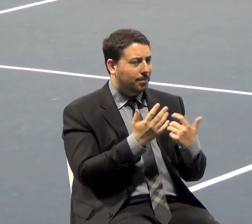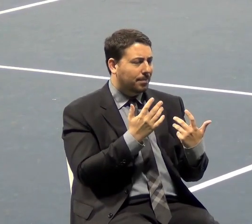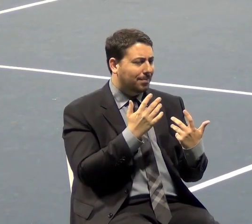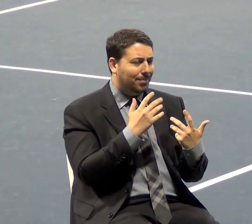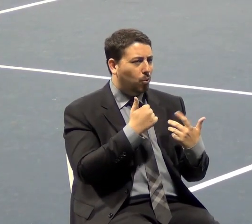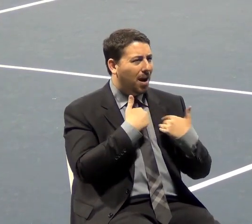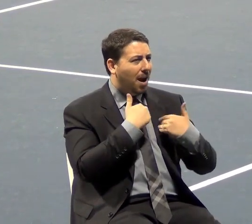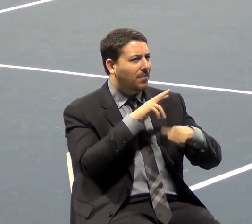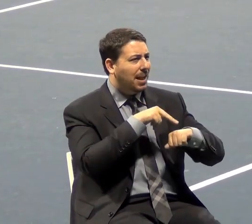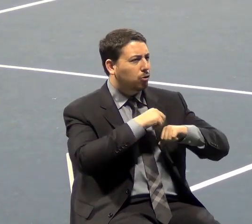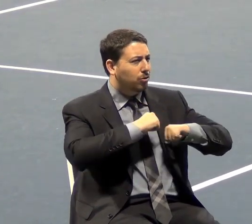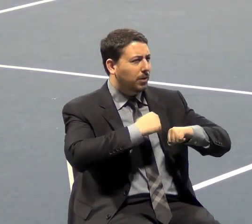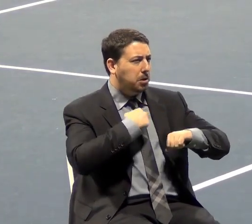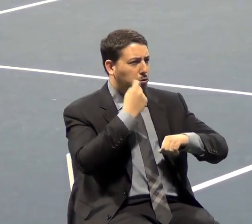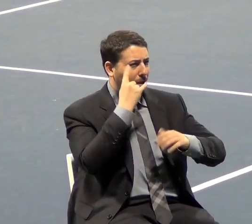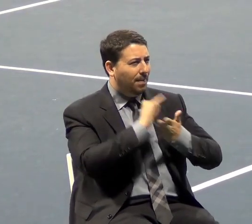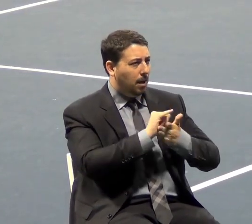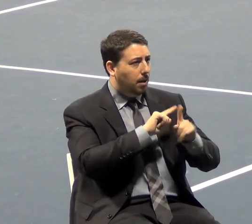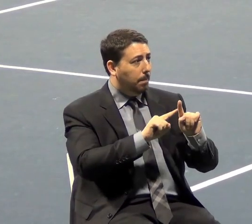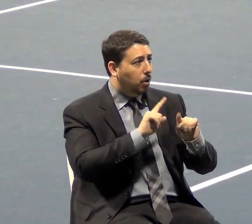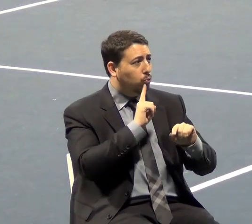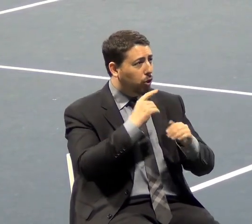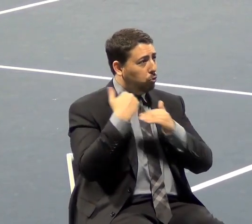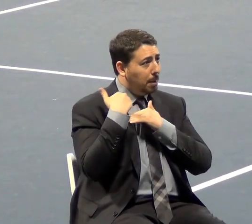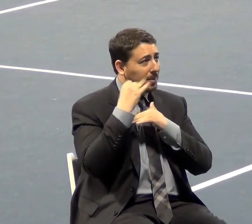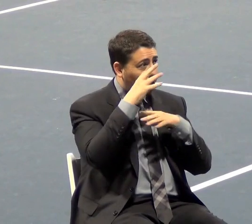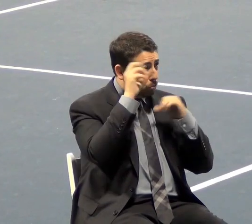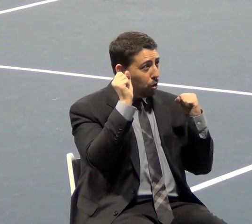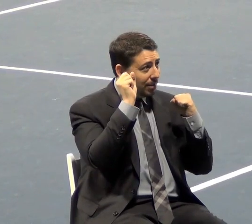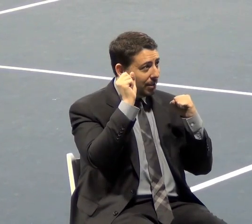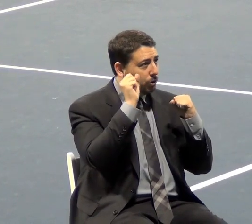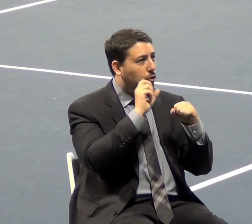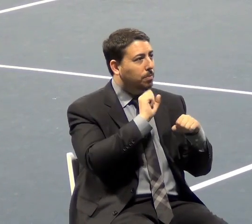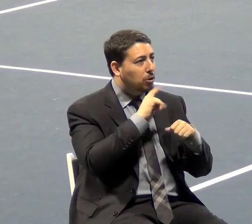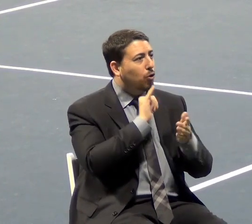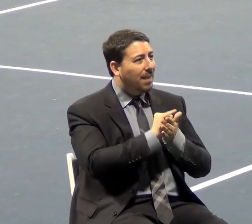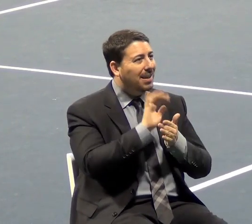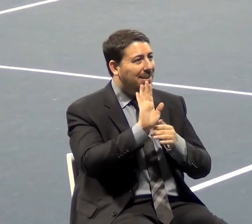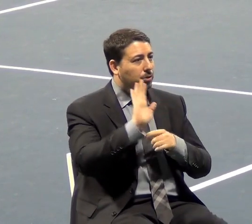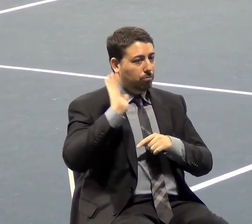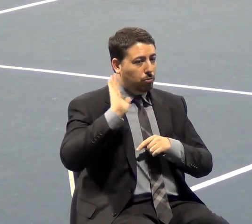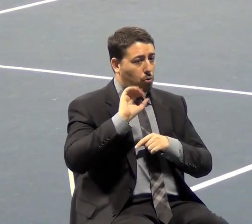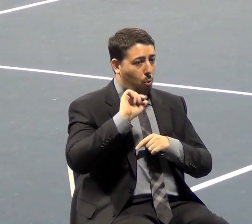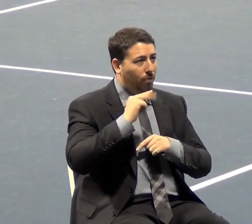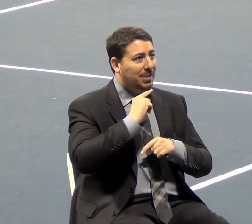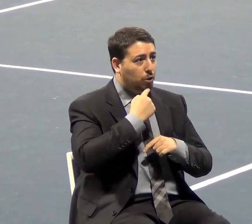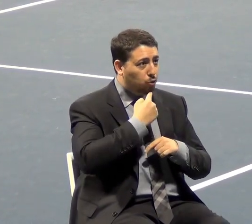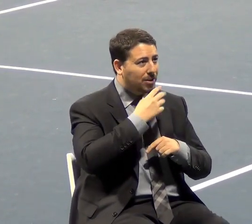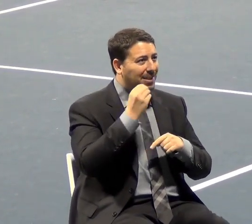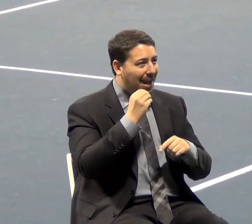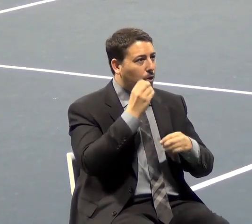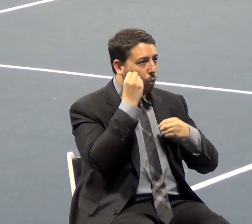But the job of the president is to take his oath seriously and obey the Constitution. That's interesting.